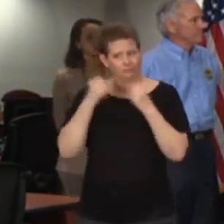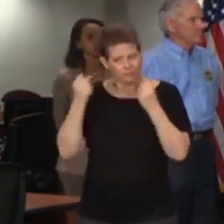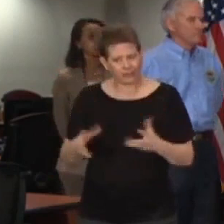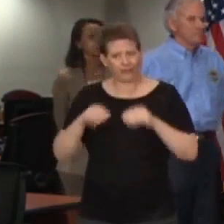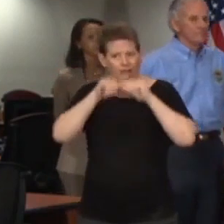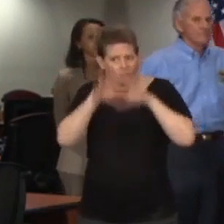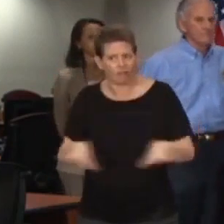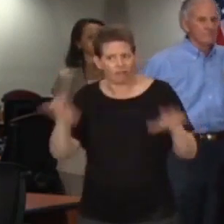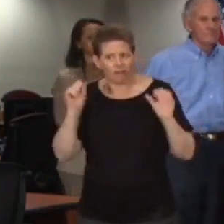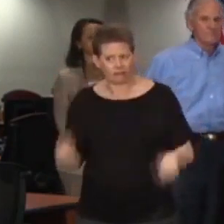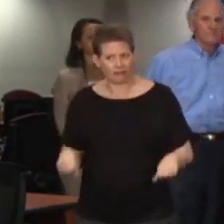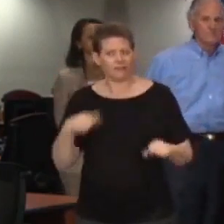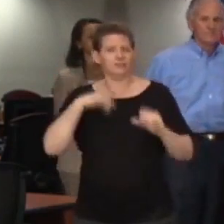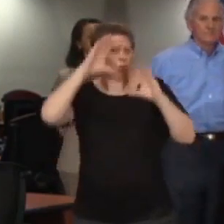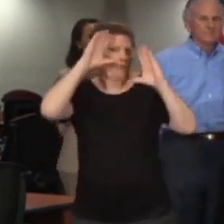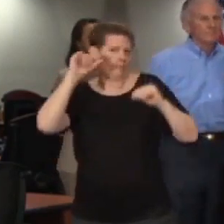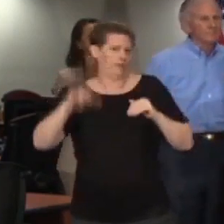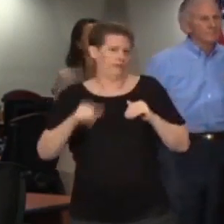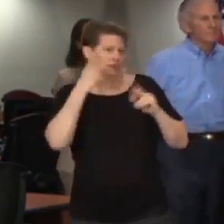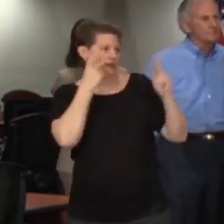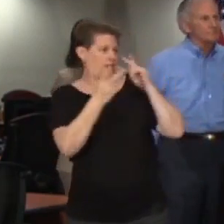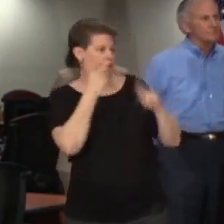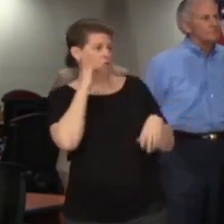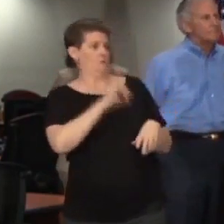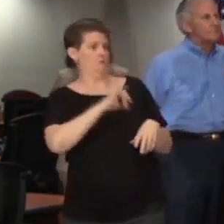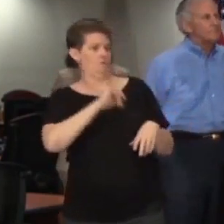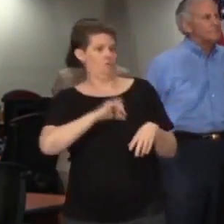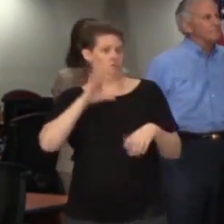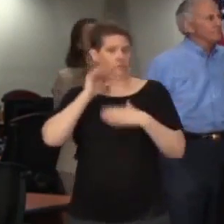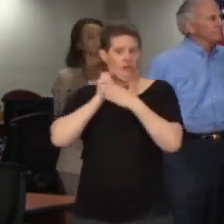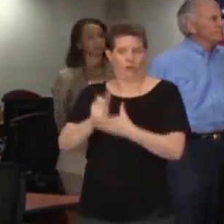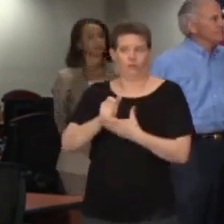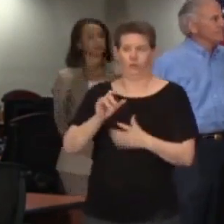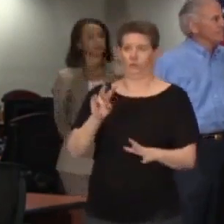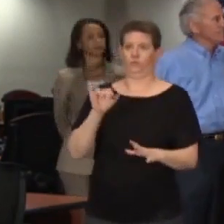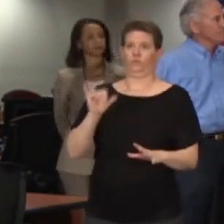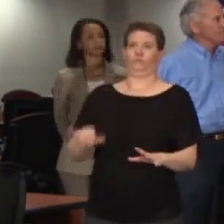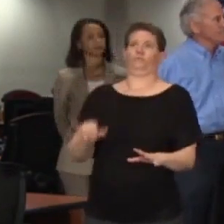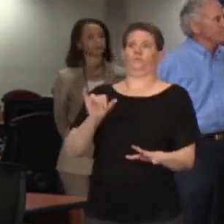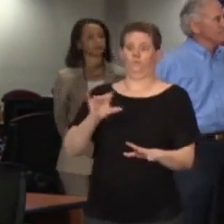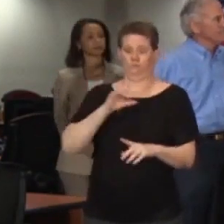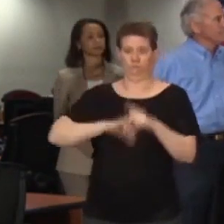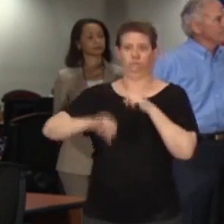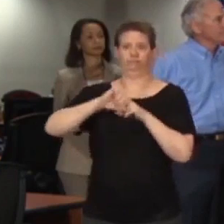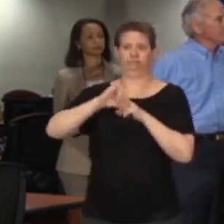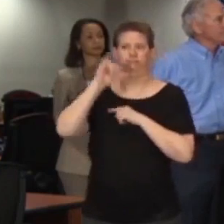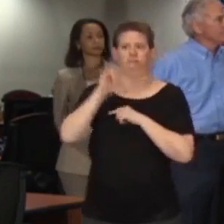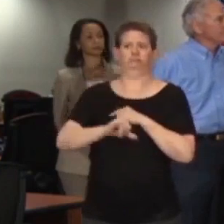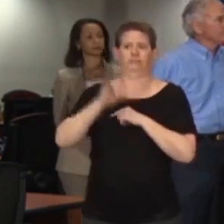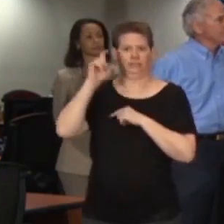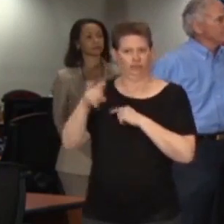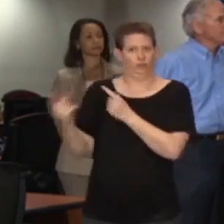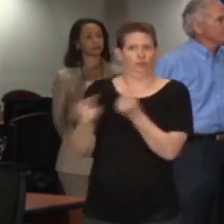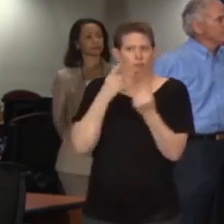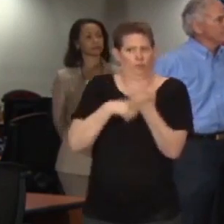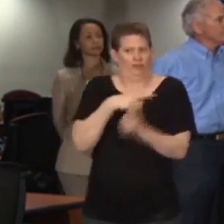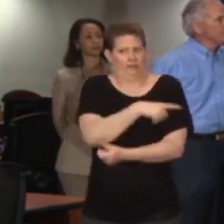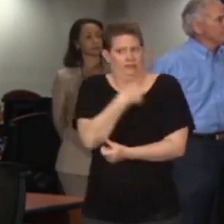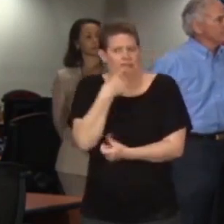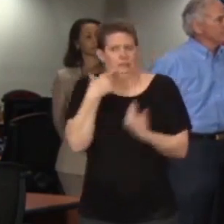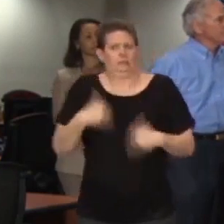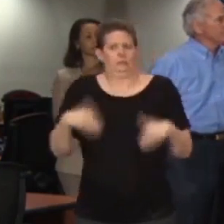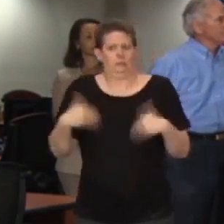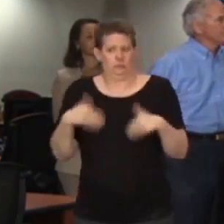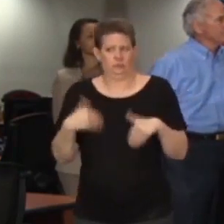the spread, uh, we hope will be a sobering reminder of the need to take precautions as people go about their lives